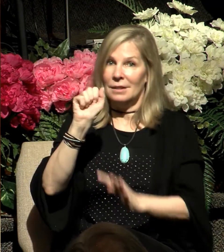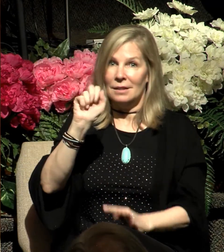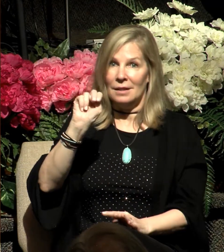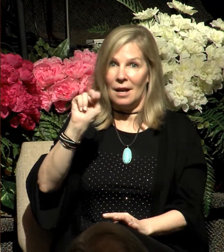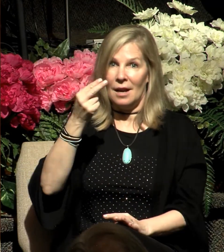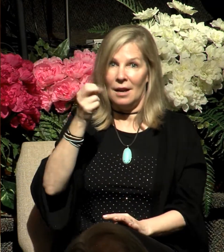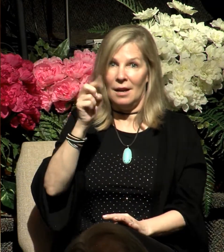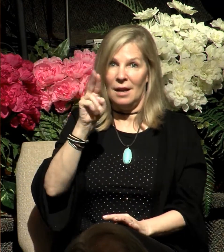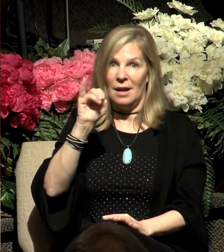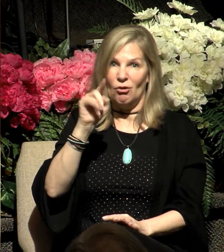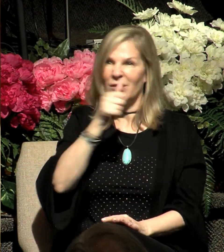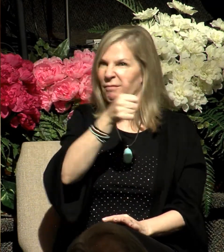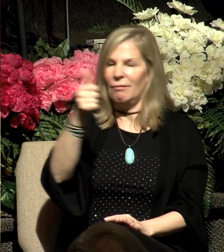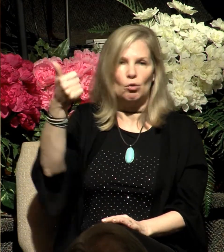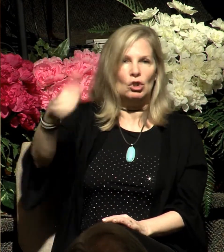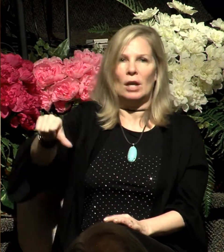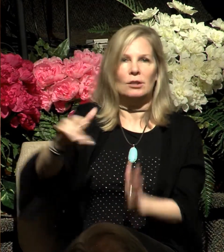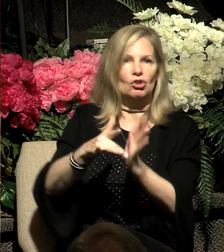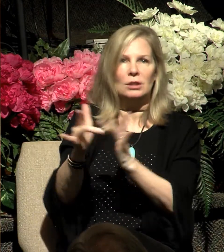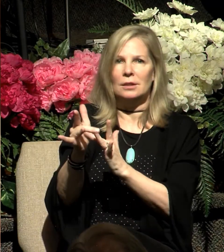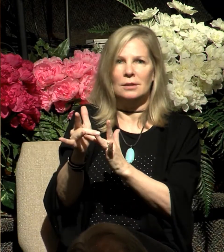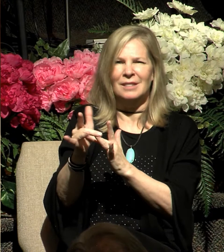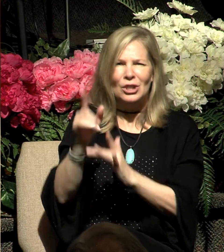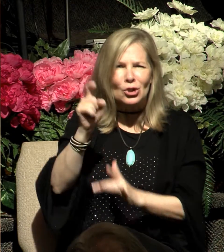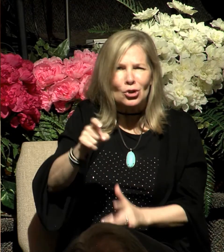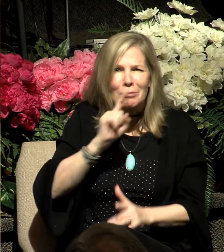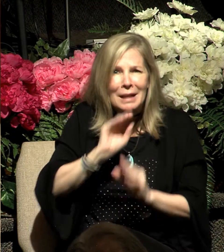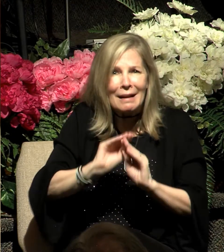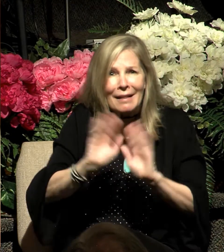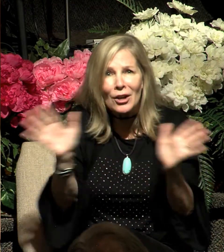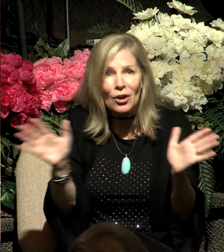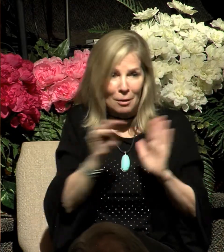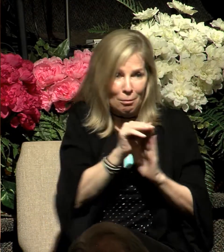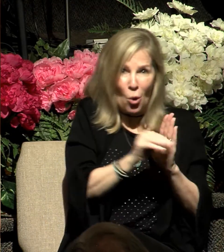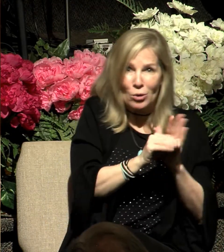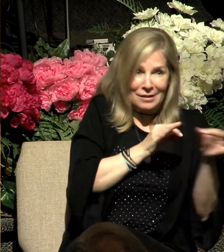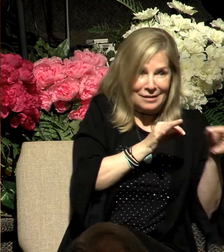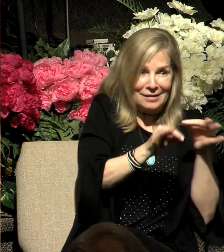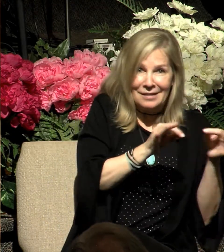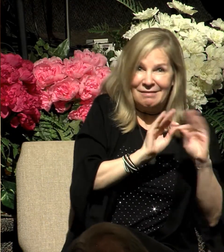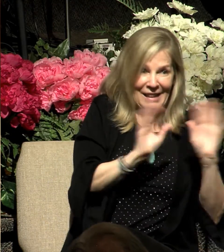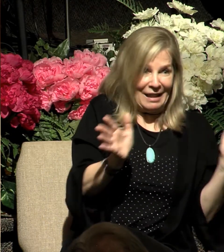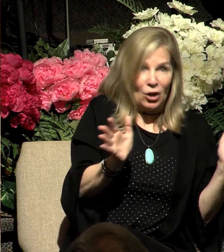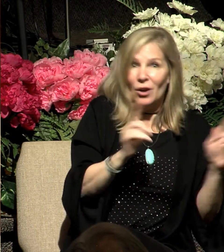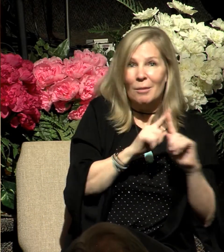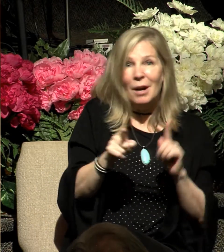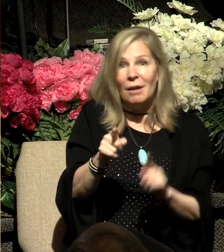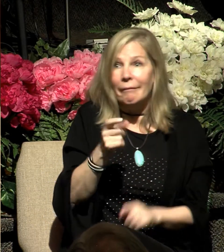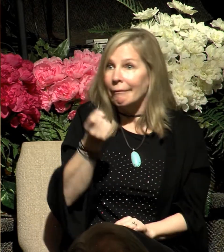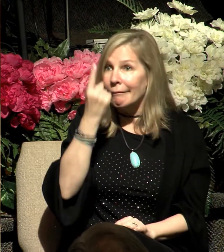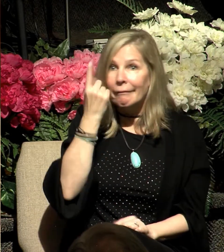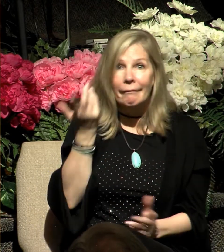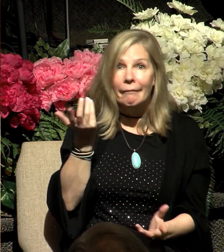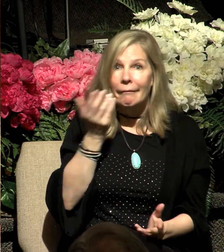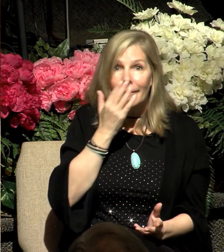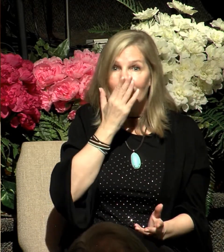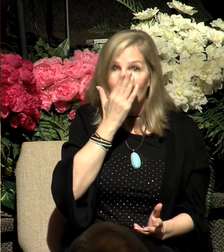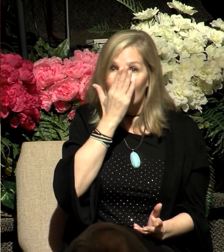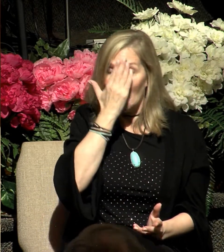when it should have been so very clear to them. Moses said it, but it wasn't clear to them. Not at all. Because